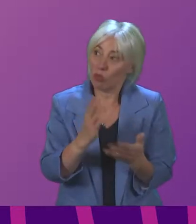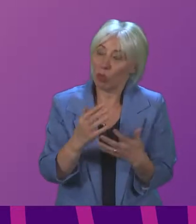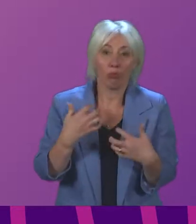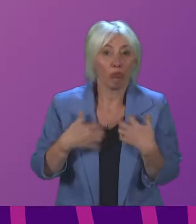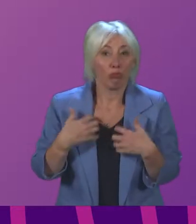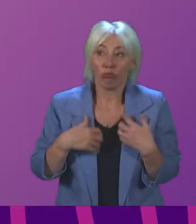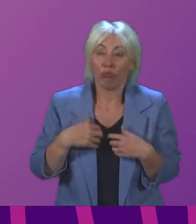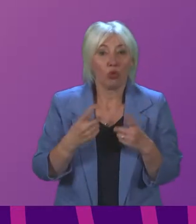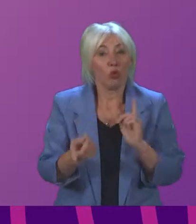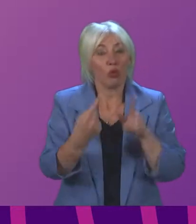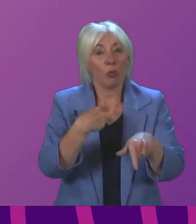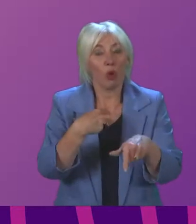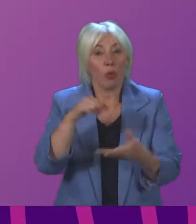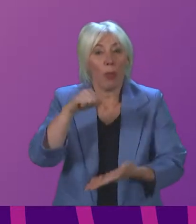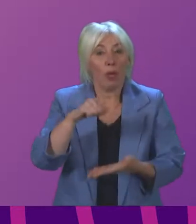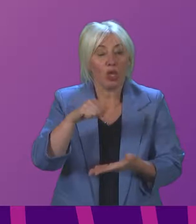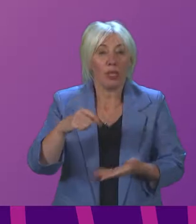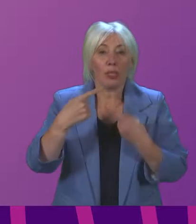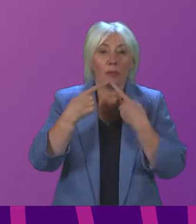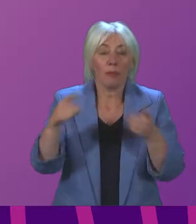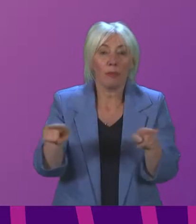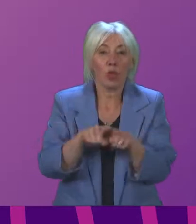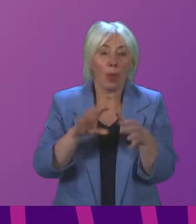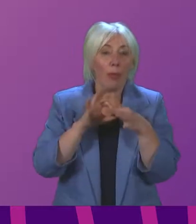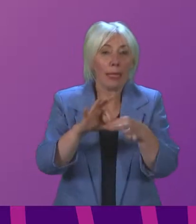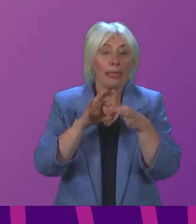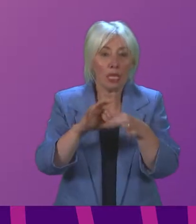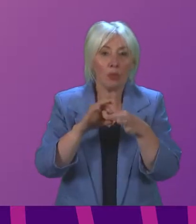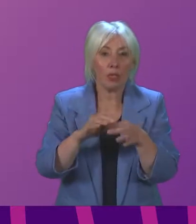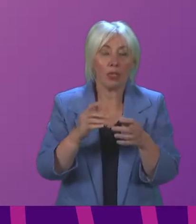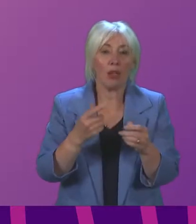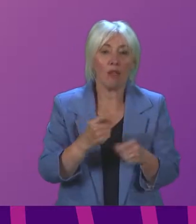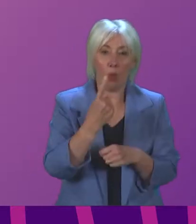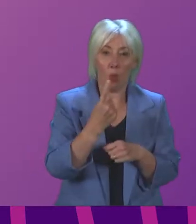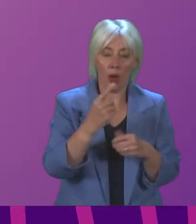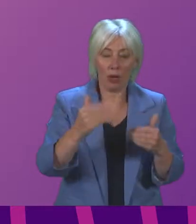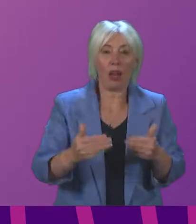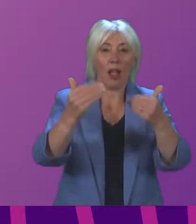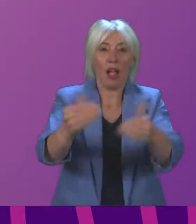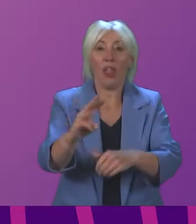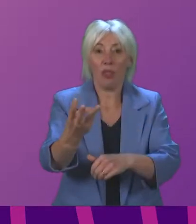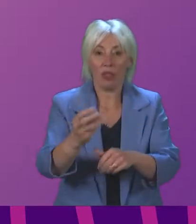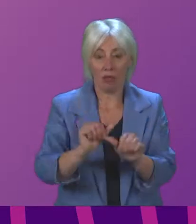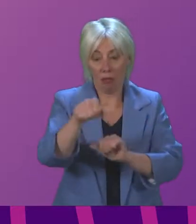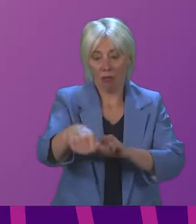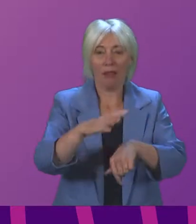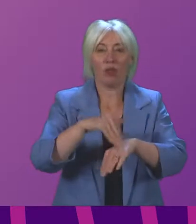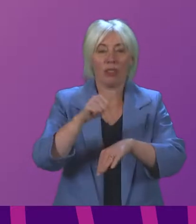responding to that budget statement and to the engagement process between stages one and three after Christmas. Thank you.